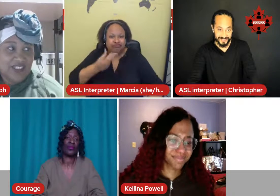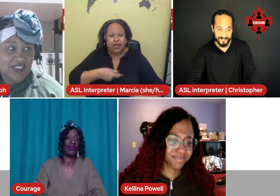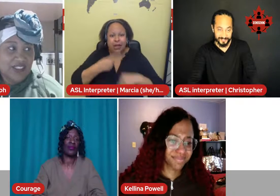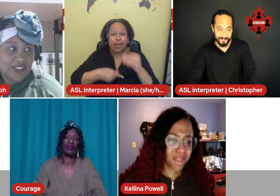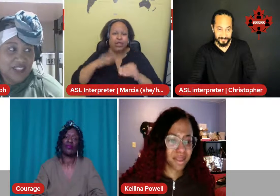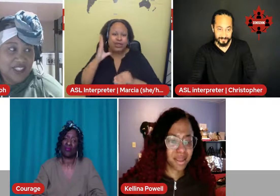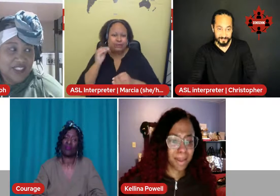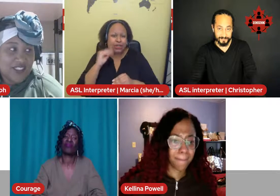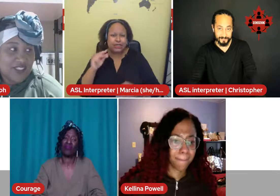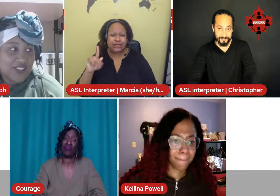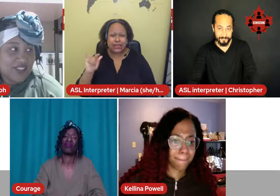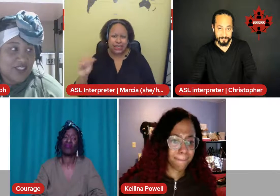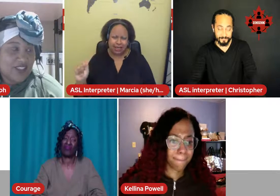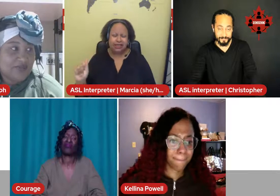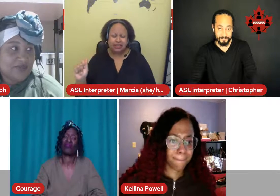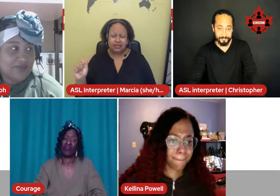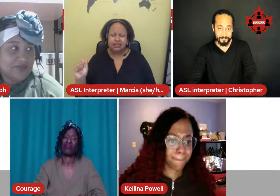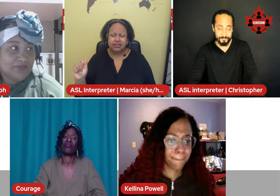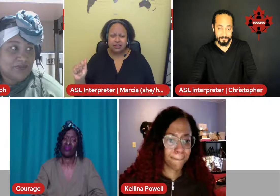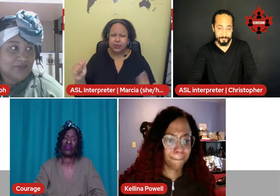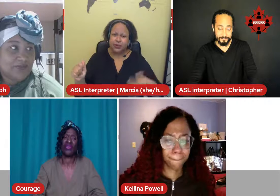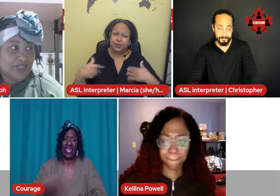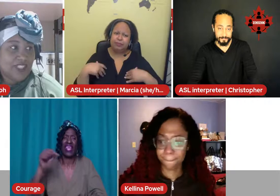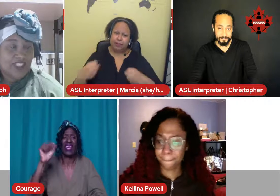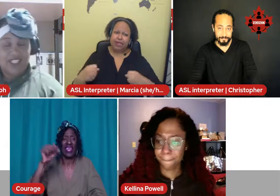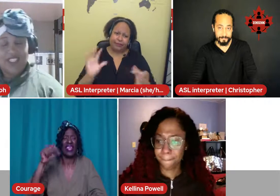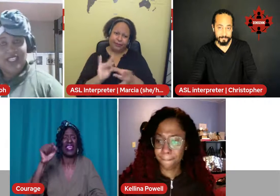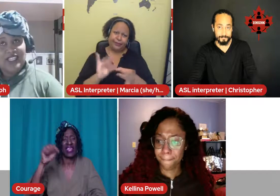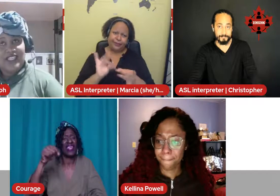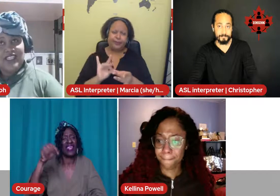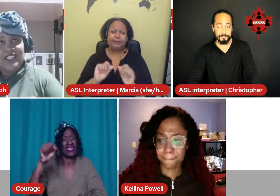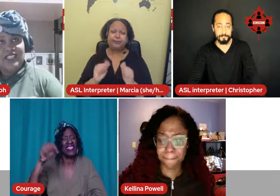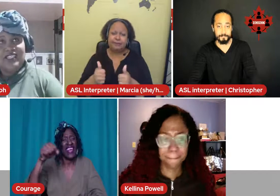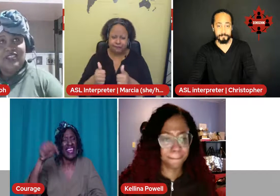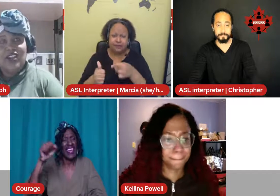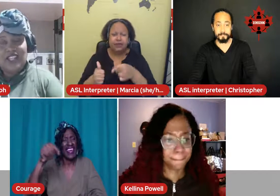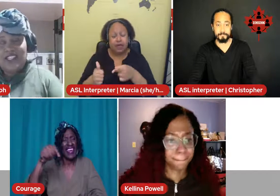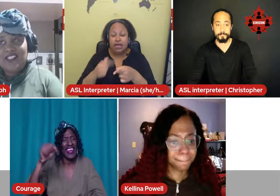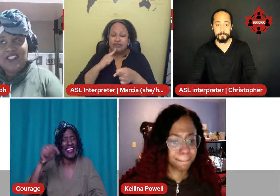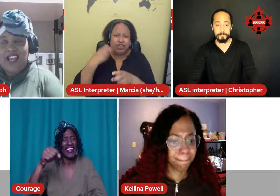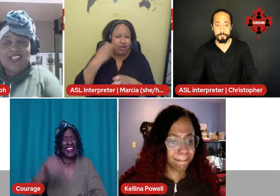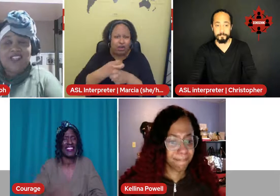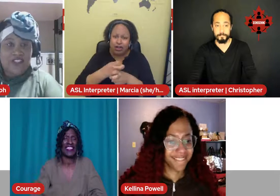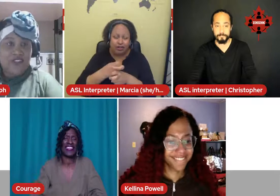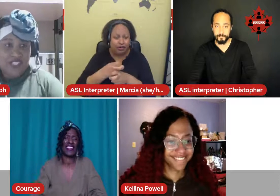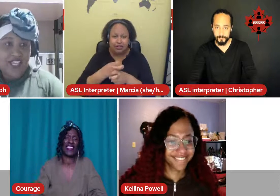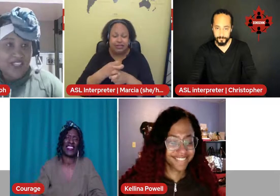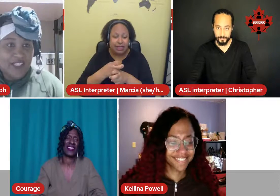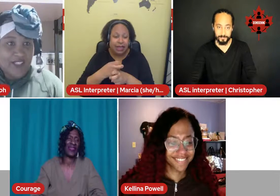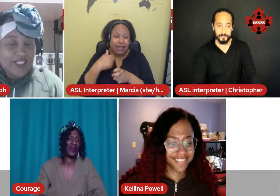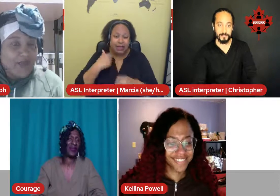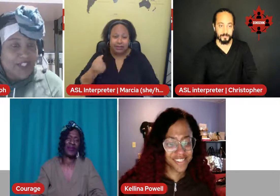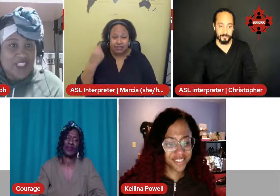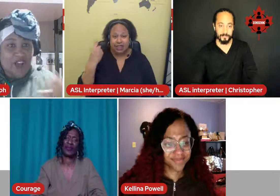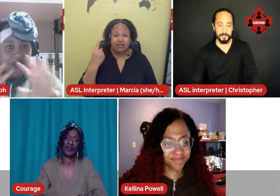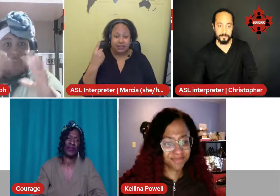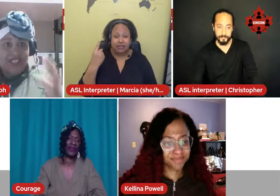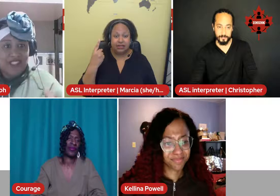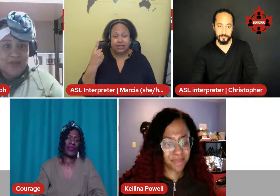it's, it's, it's hard. It's, I can understand, like, especially all of us as